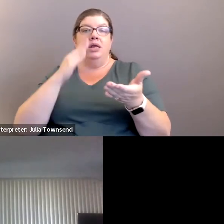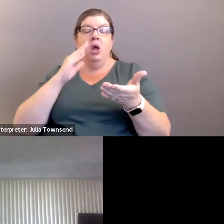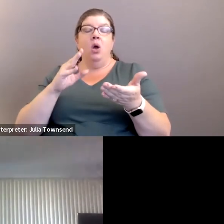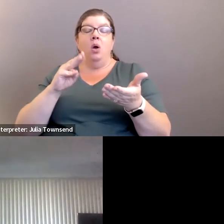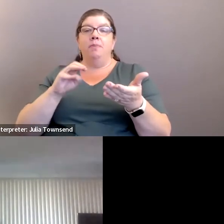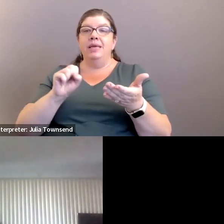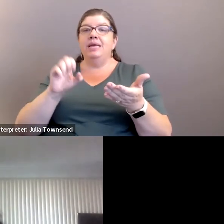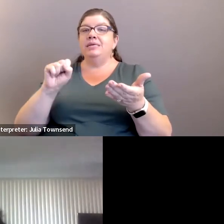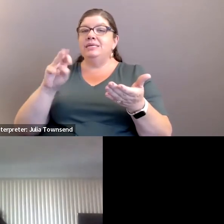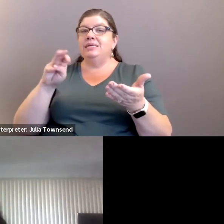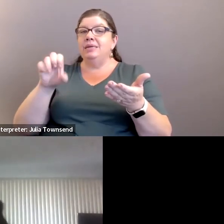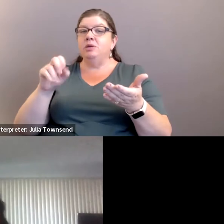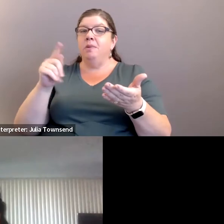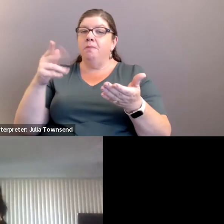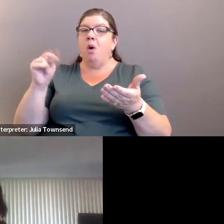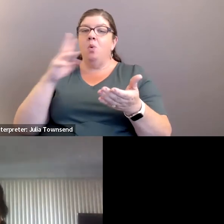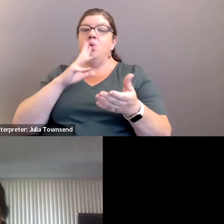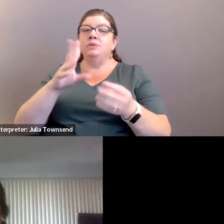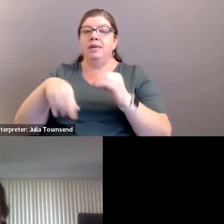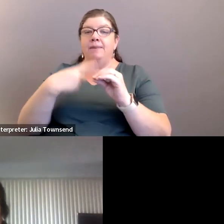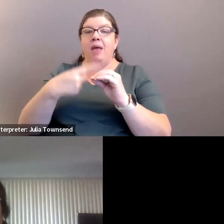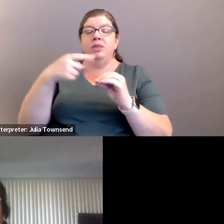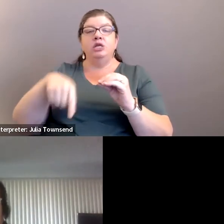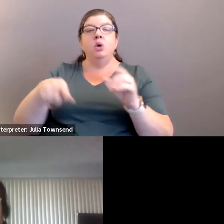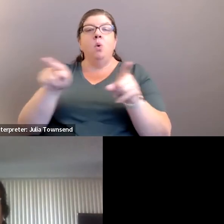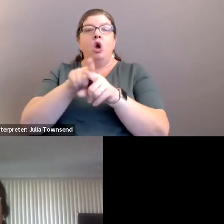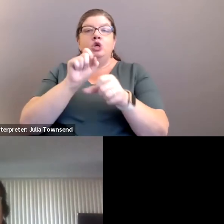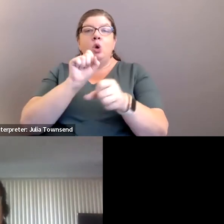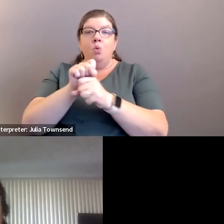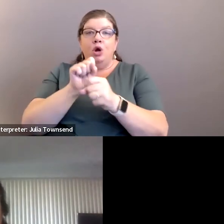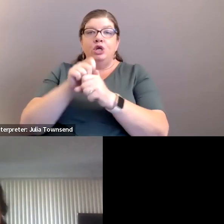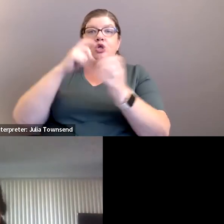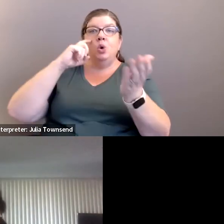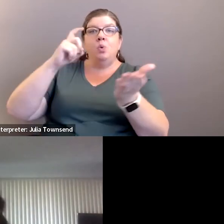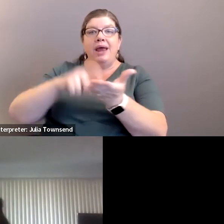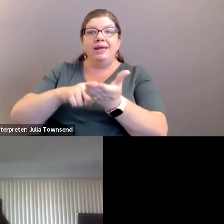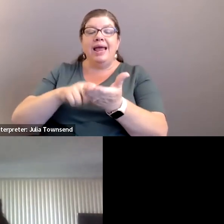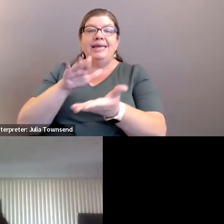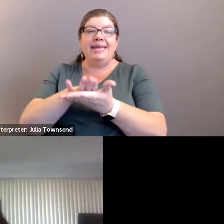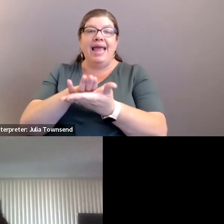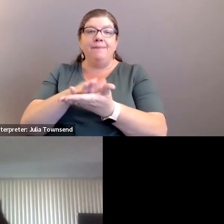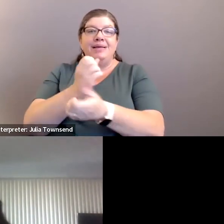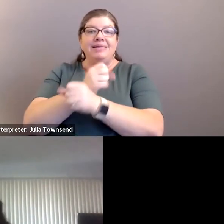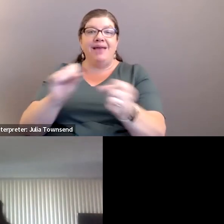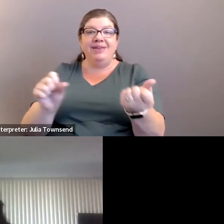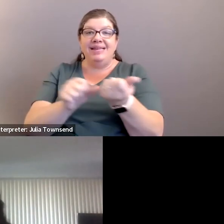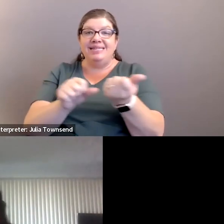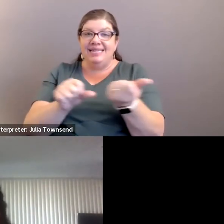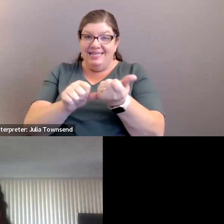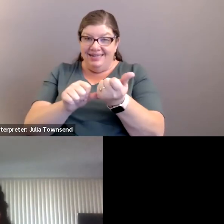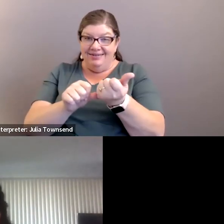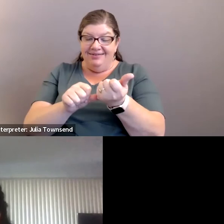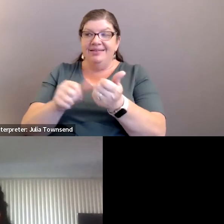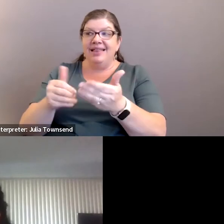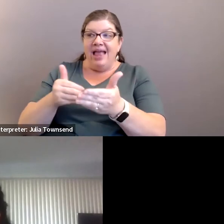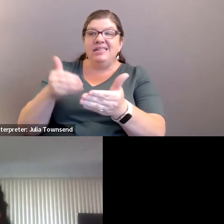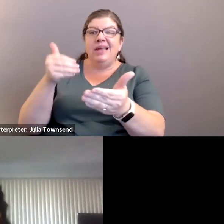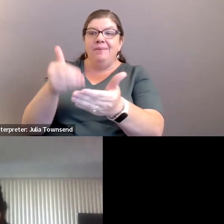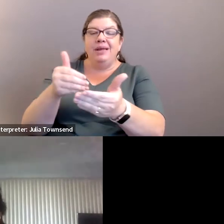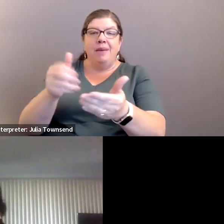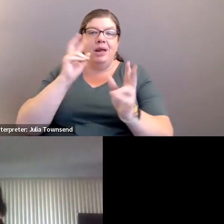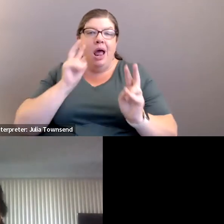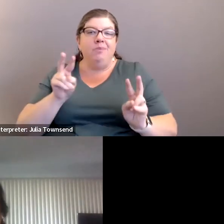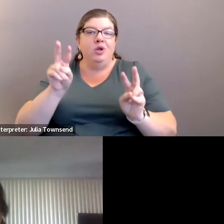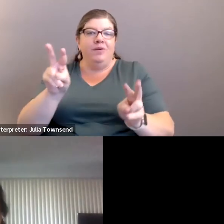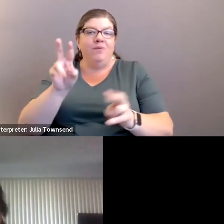miss Sims Moten will probably speak to this but we're also working to recognize our campus safety assistance so that's coming up and I'm looking